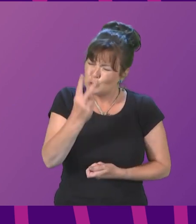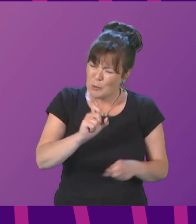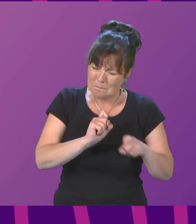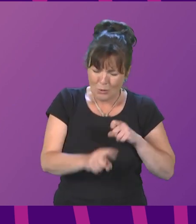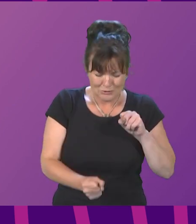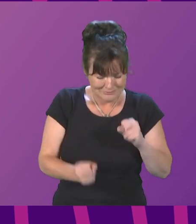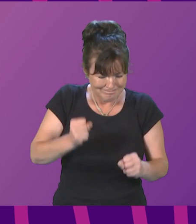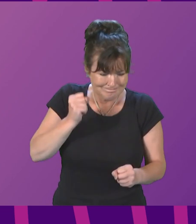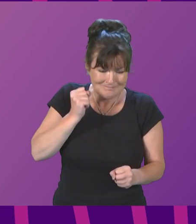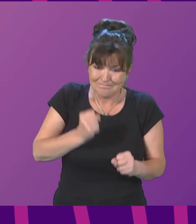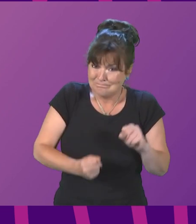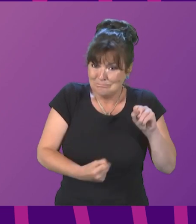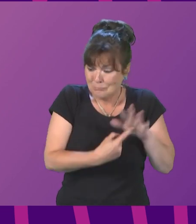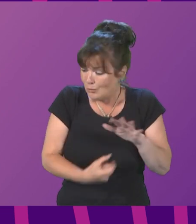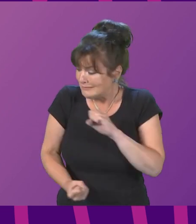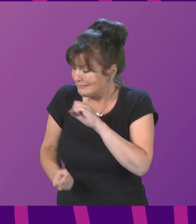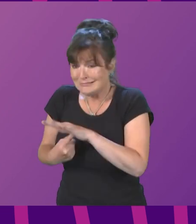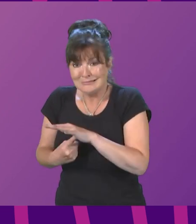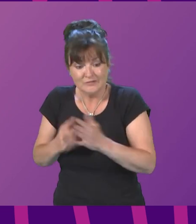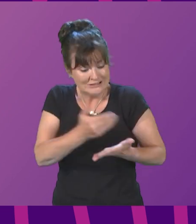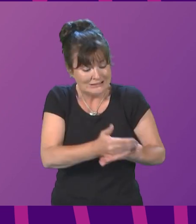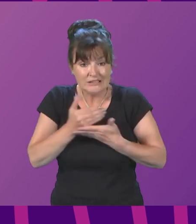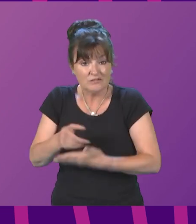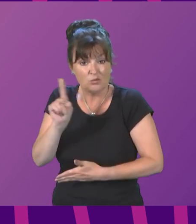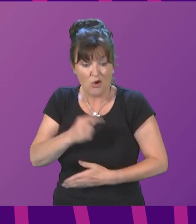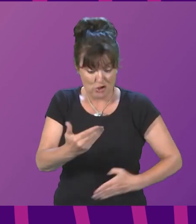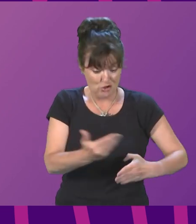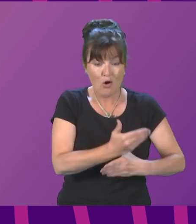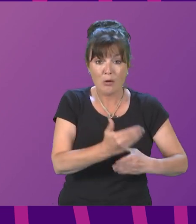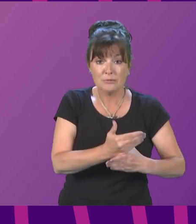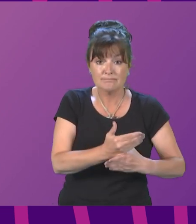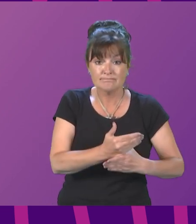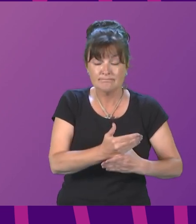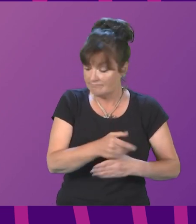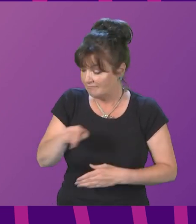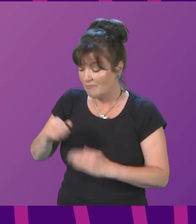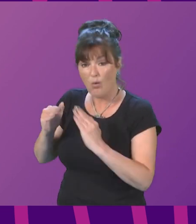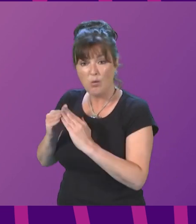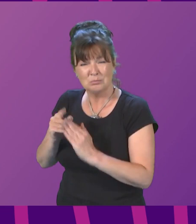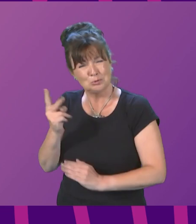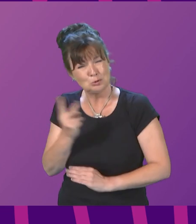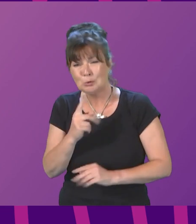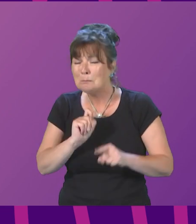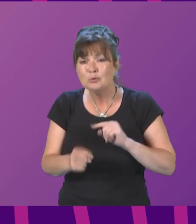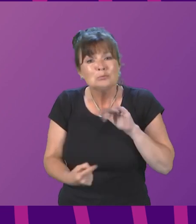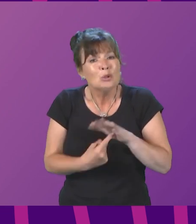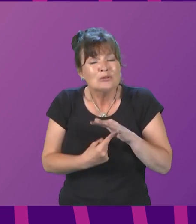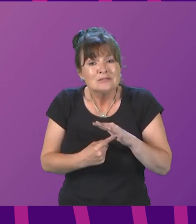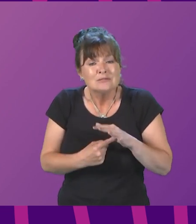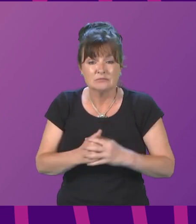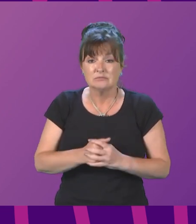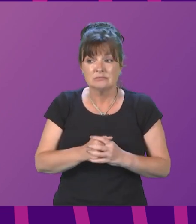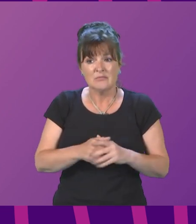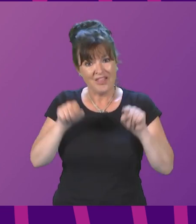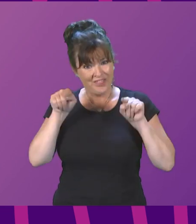for any of us are a job and a home. In times of economic and financial crisis, these can be